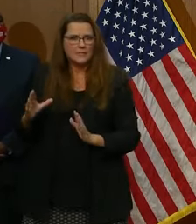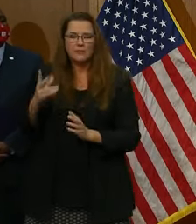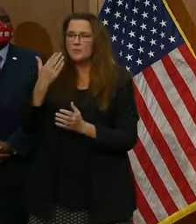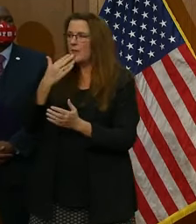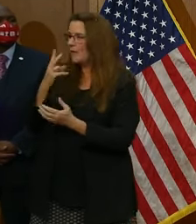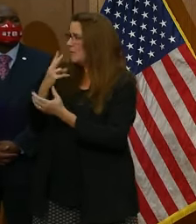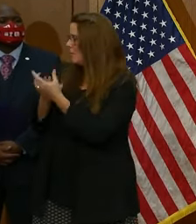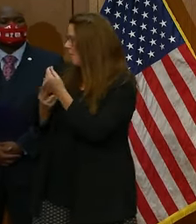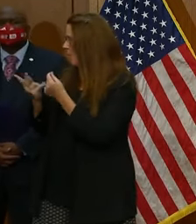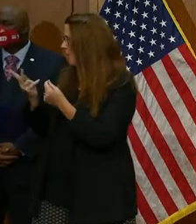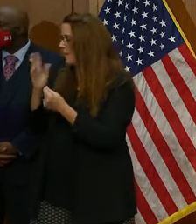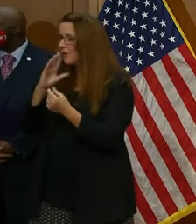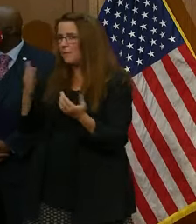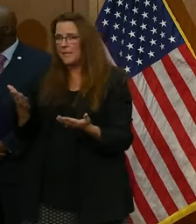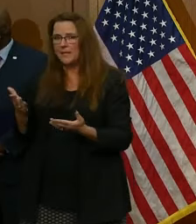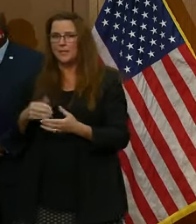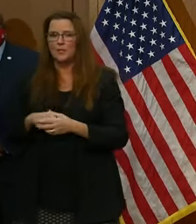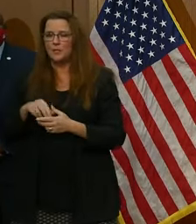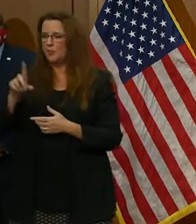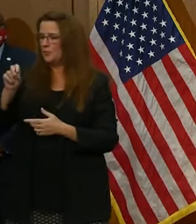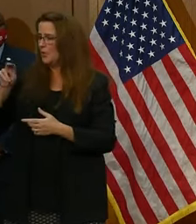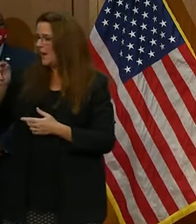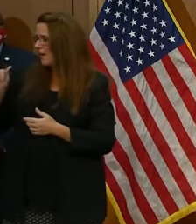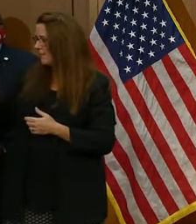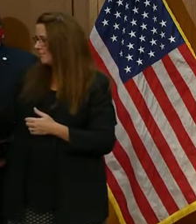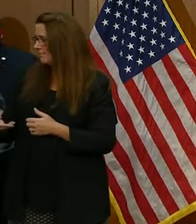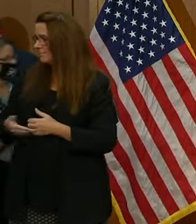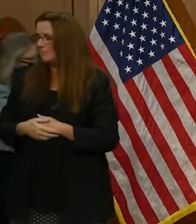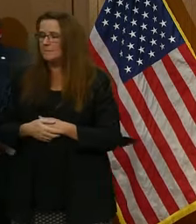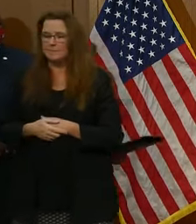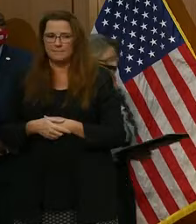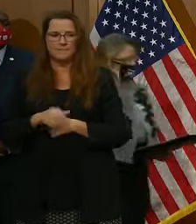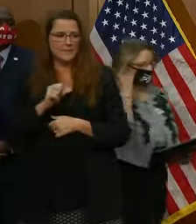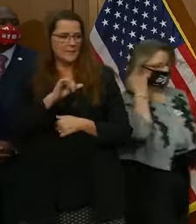for being here. Donna, if you could join us. Thank you so much.